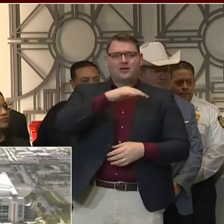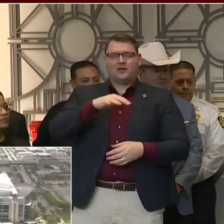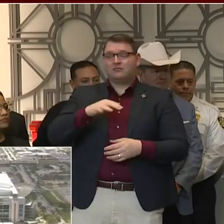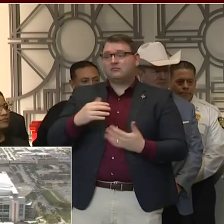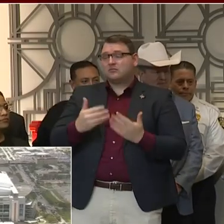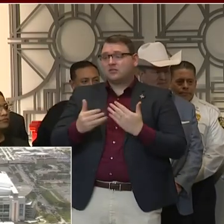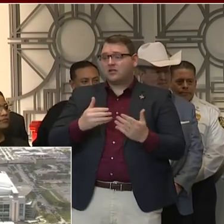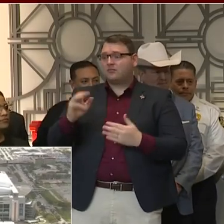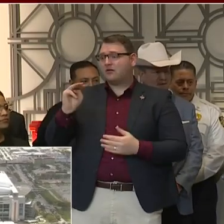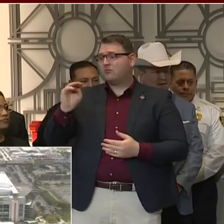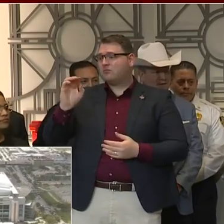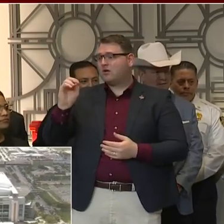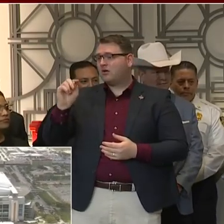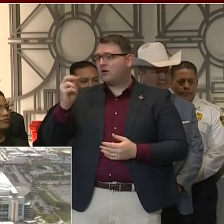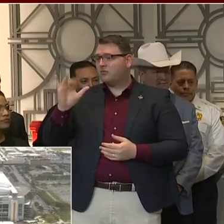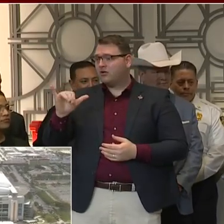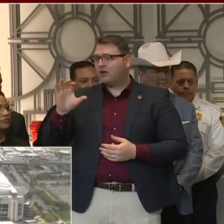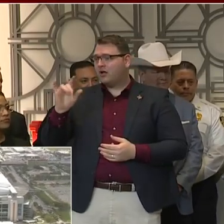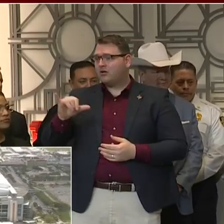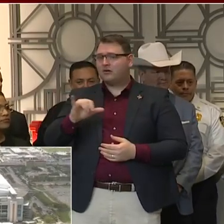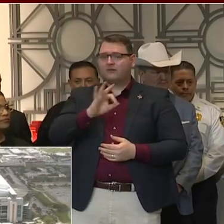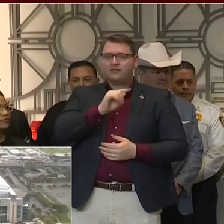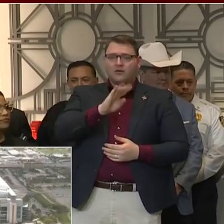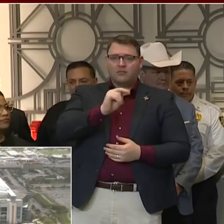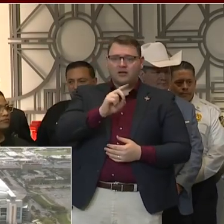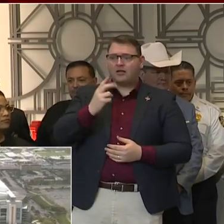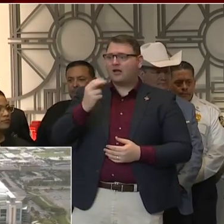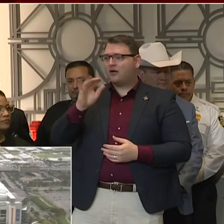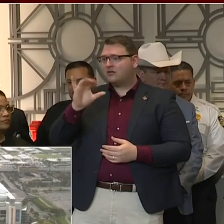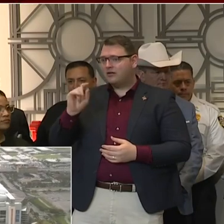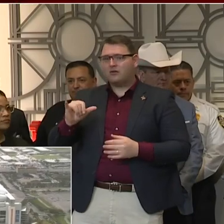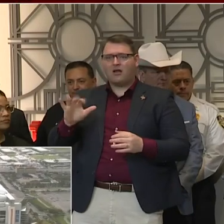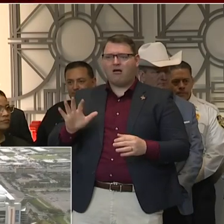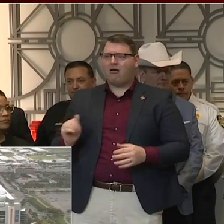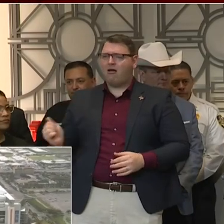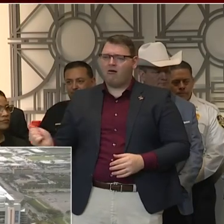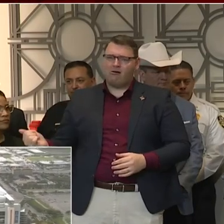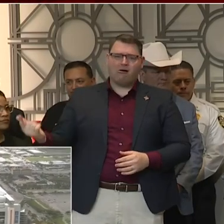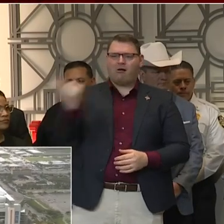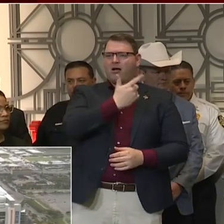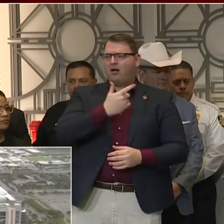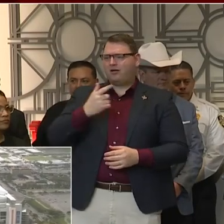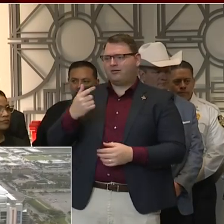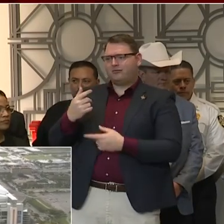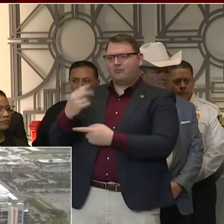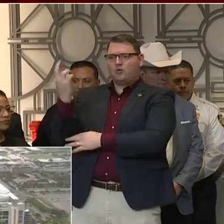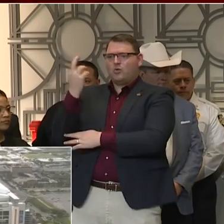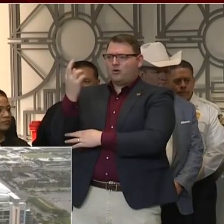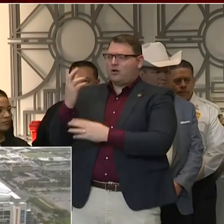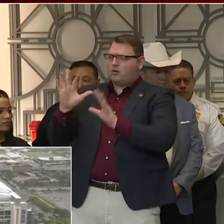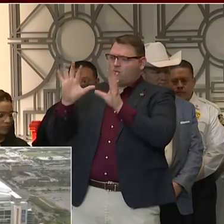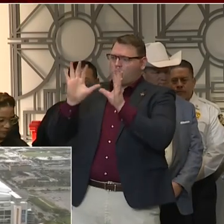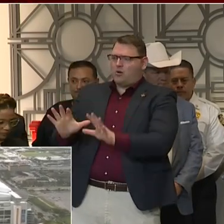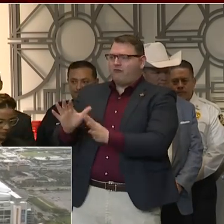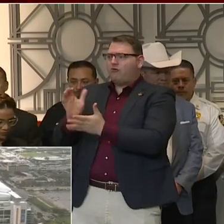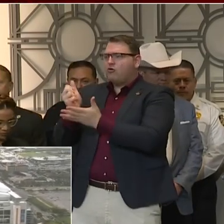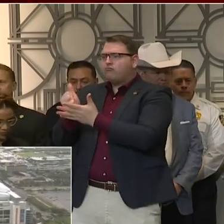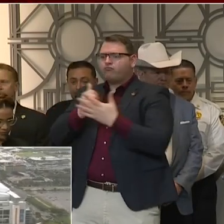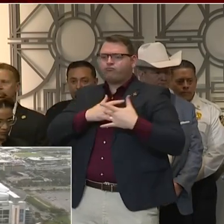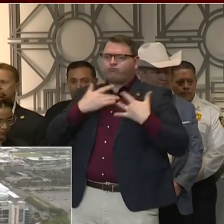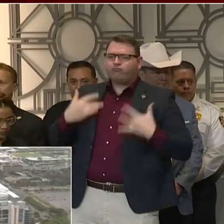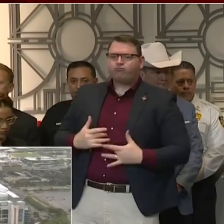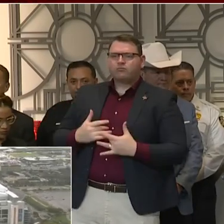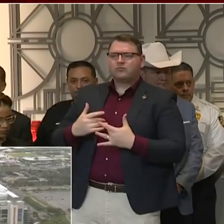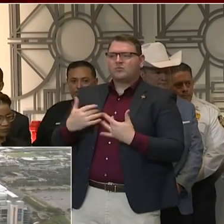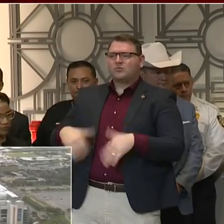County, you name it, an incredible asset, resource. And so let me, again, let me thank